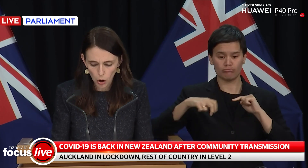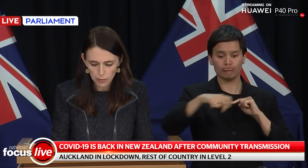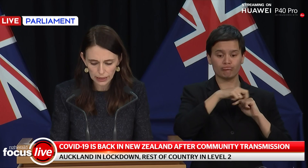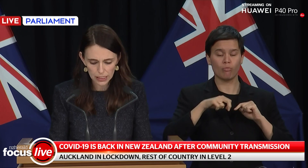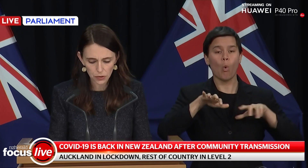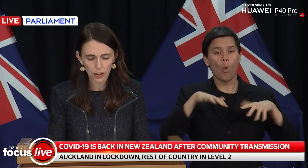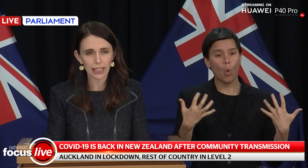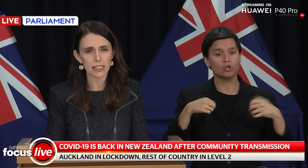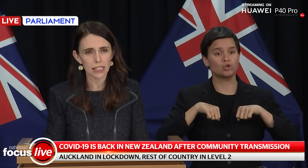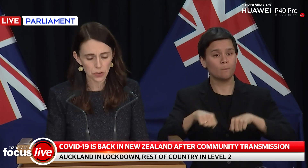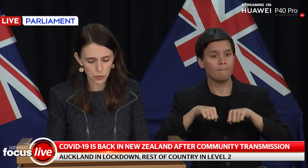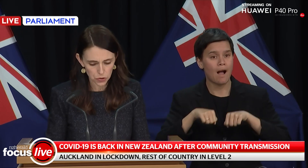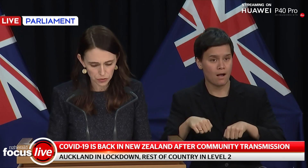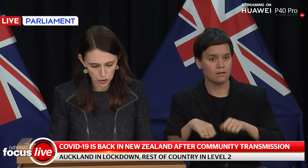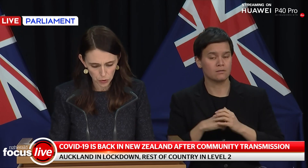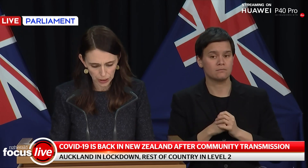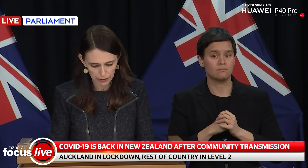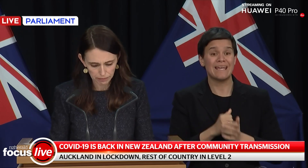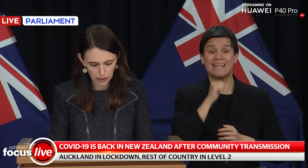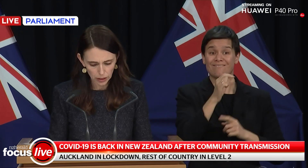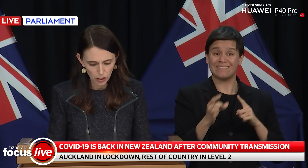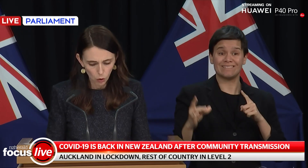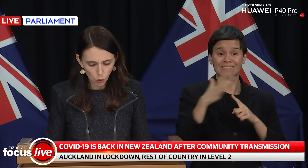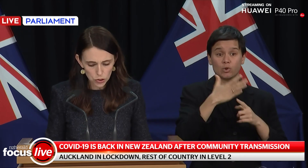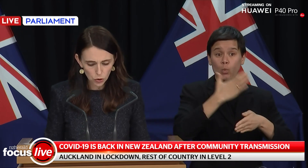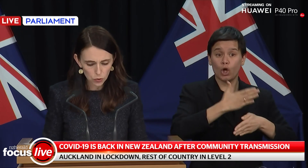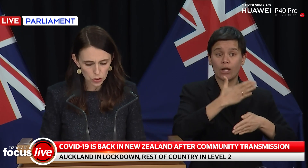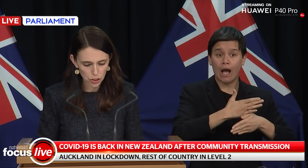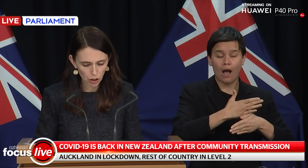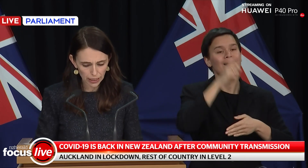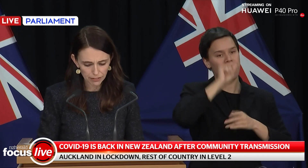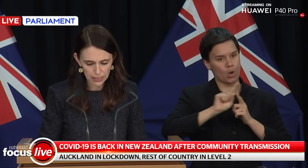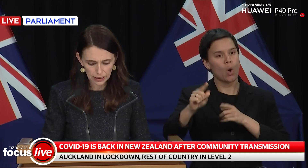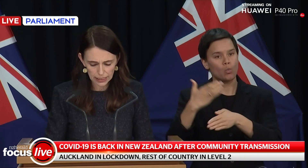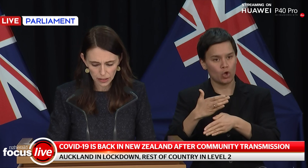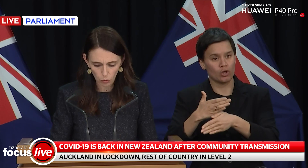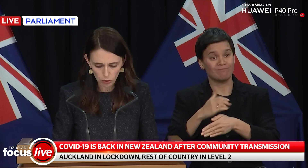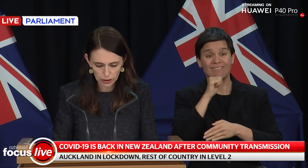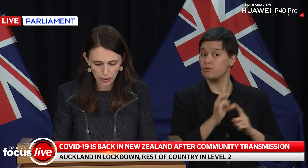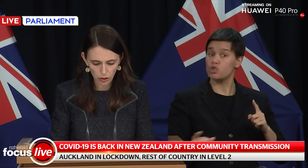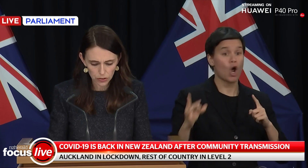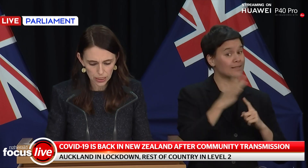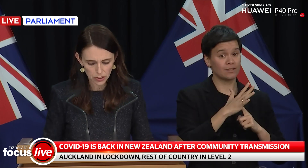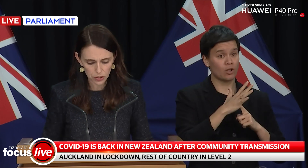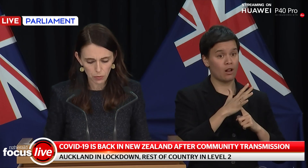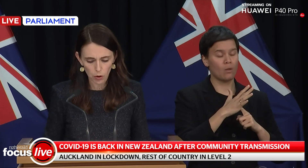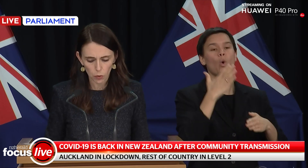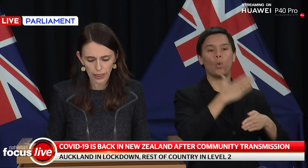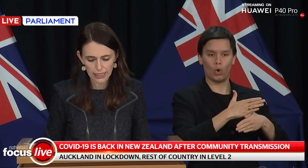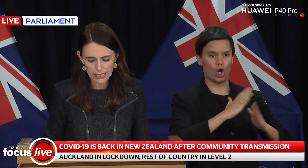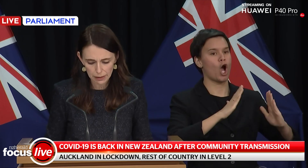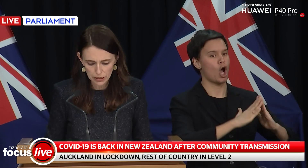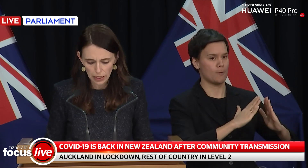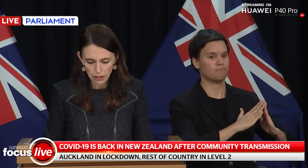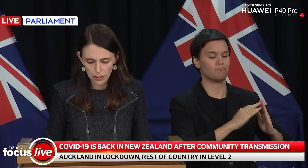work from home unless you are an essential service worker. All schools and child care facilities in Auckland are closed as of tomorrow